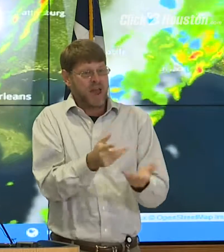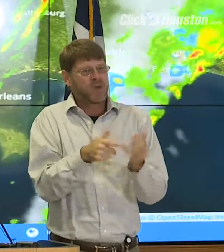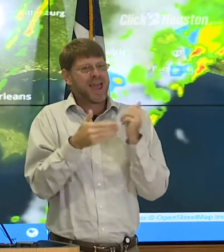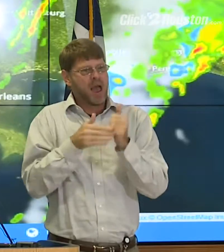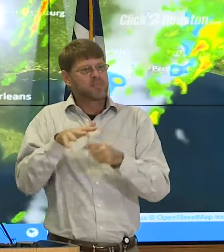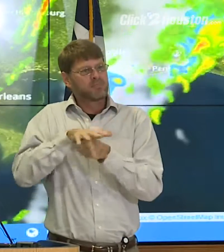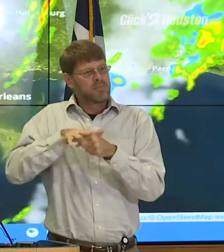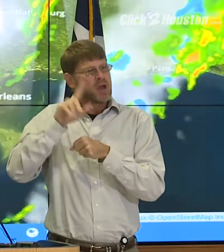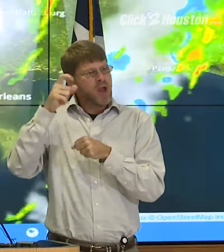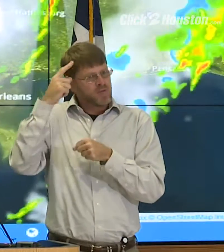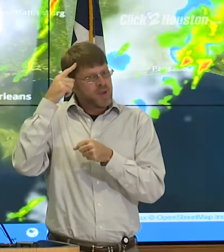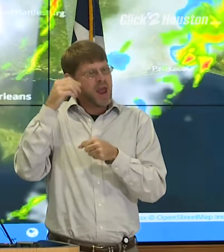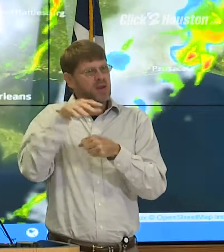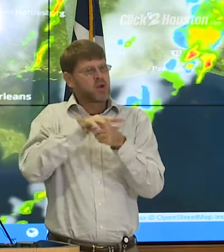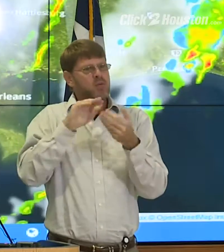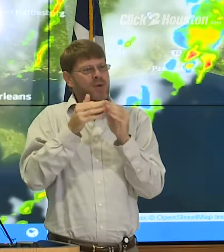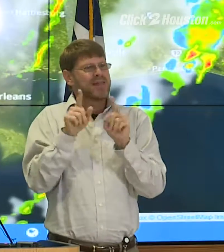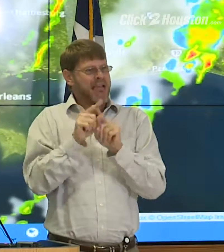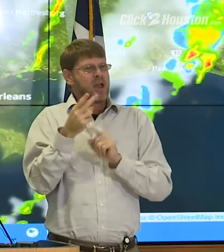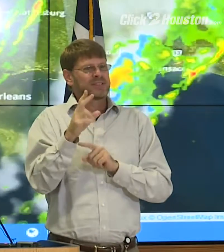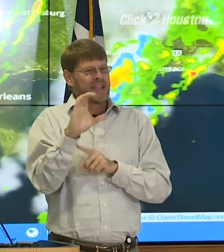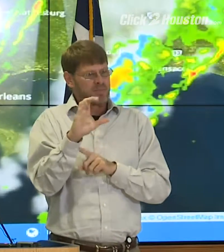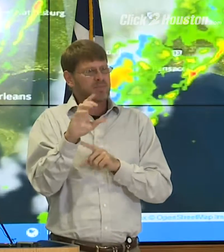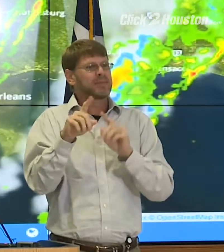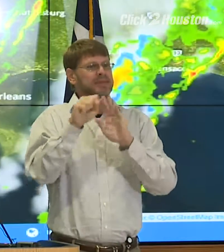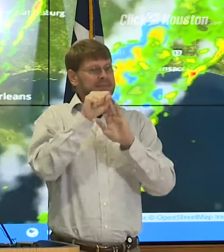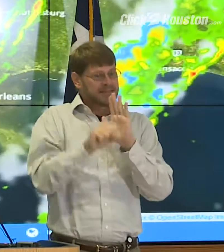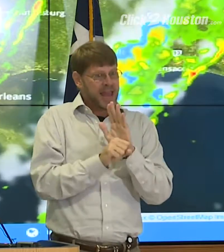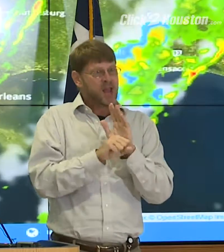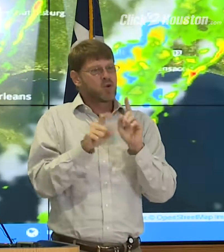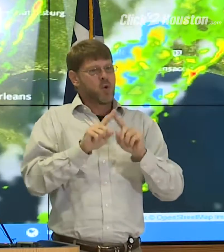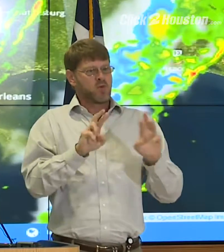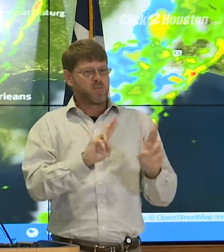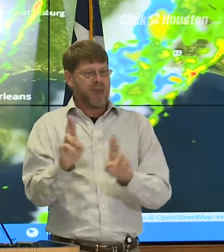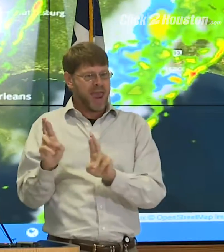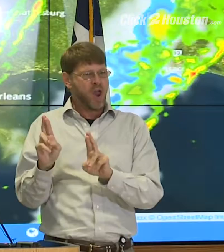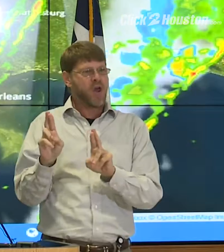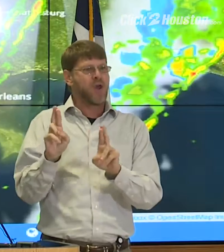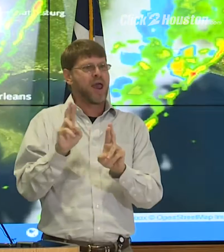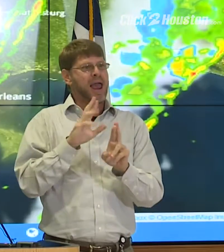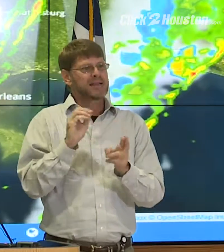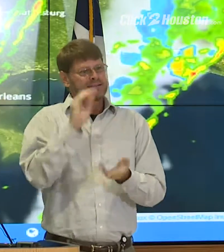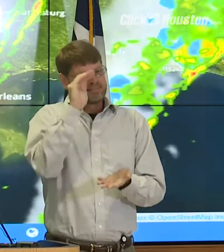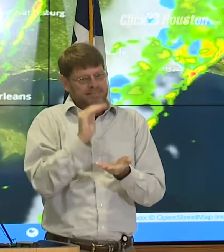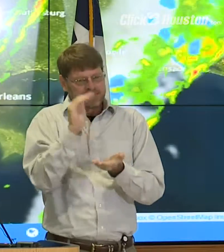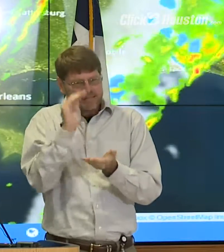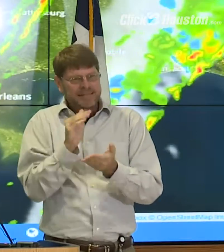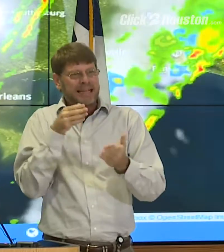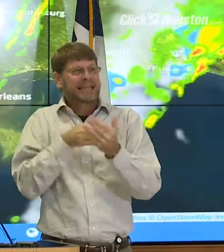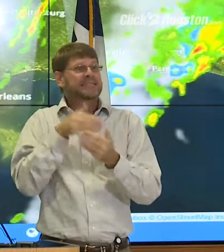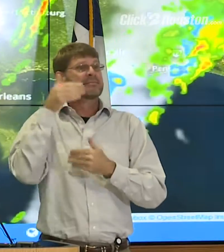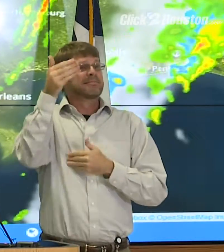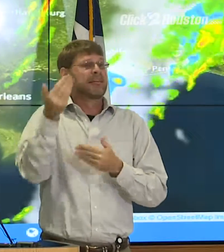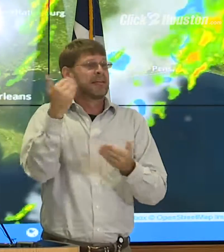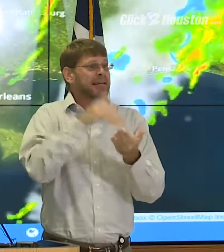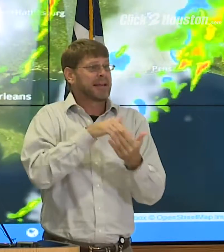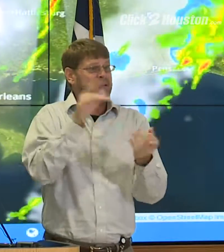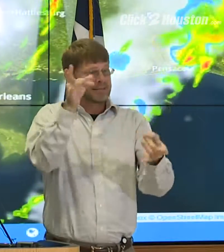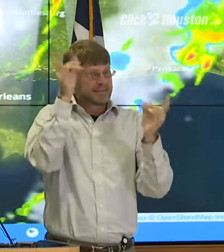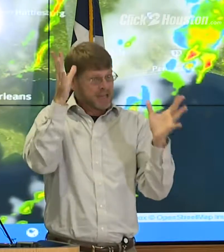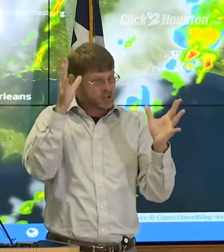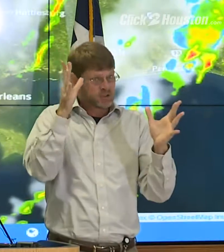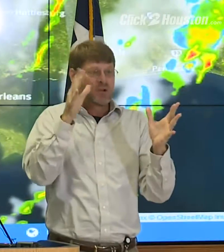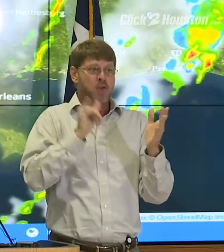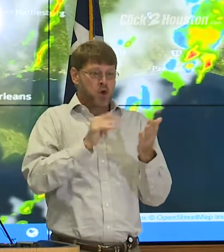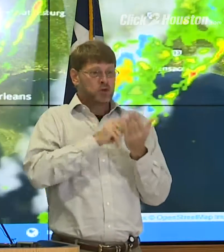local governments and local communities like Harris County, like the state, prepare and mitigate against future disasters. And those